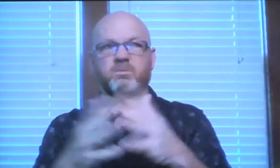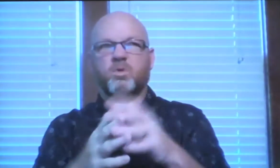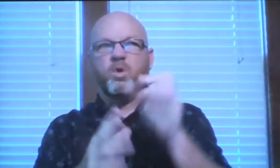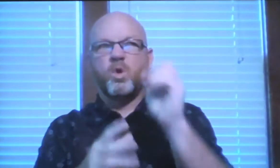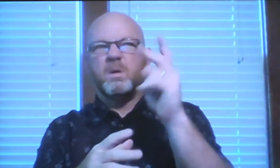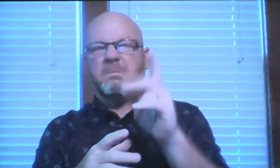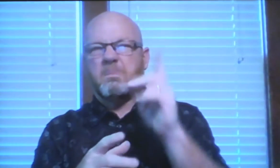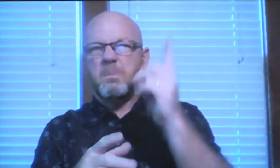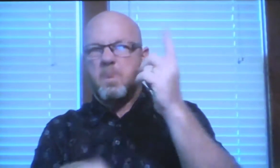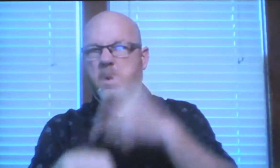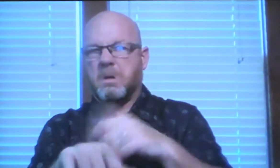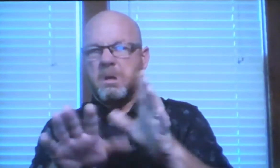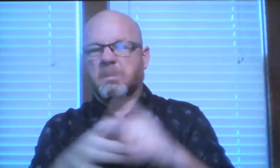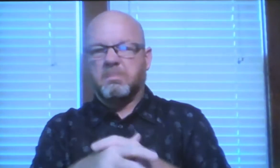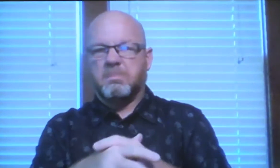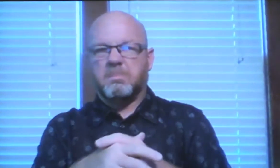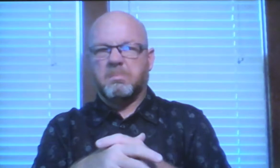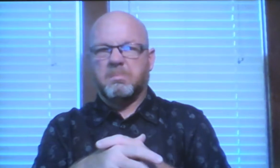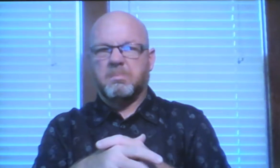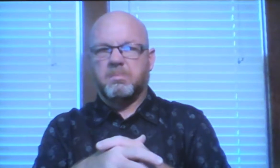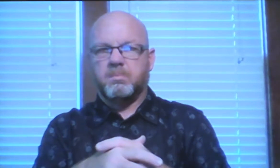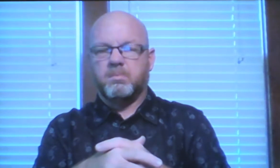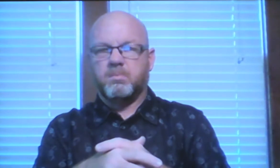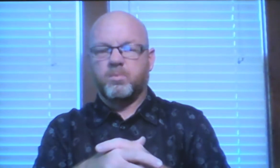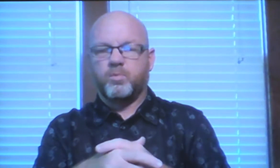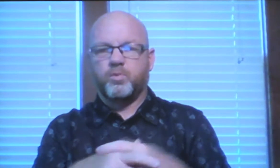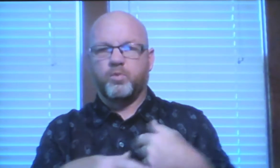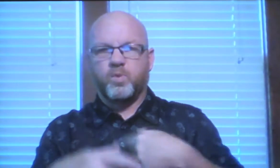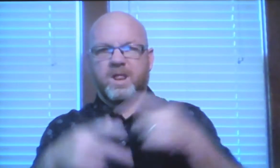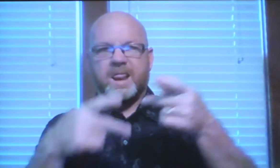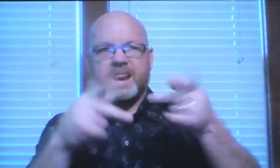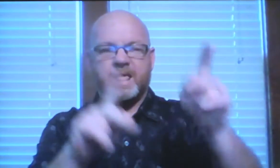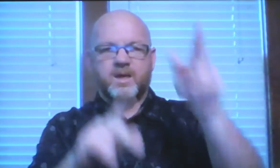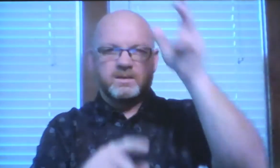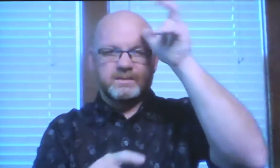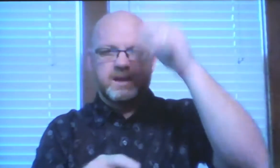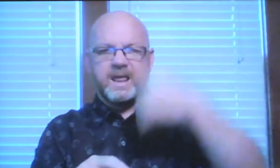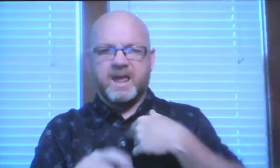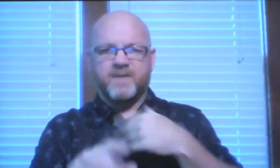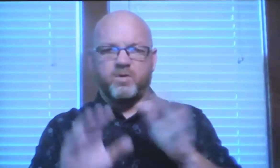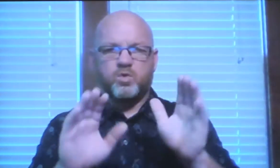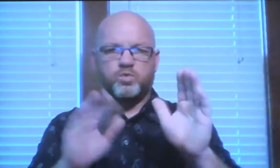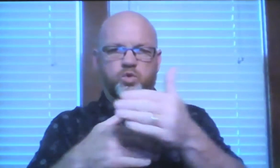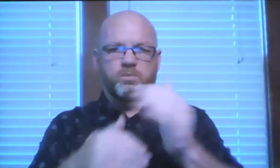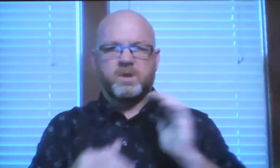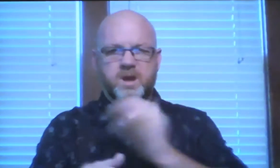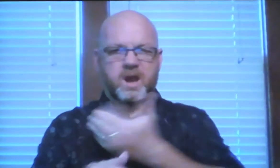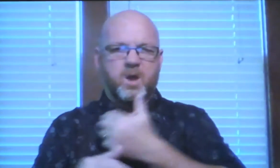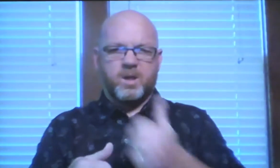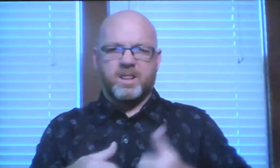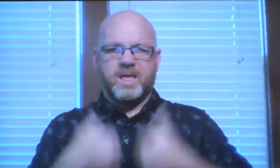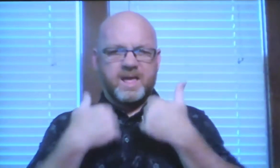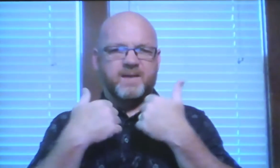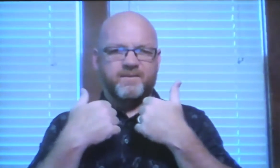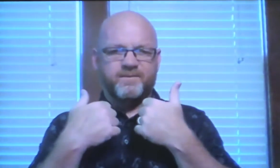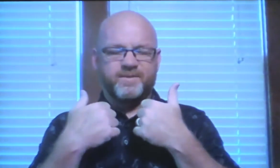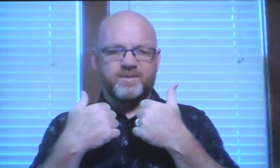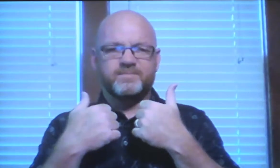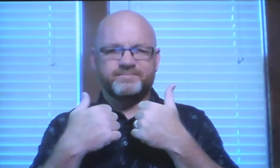When we decide, okay, just one more time, we let Satan have a little bit of